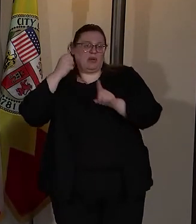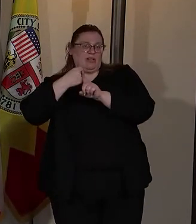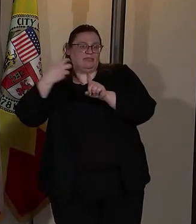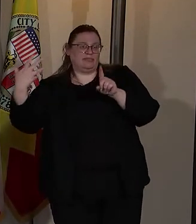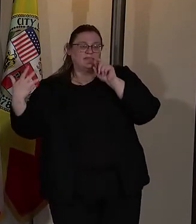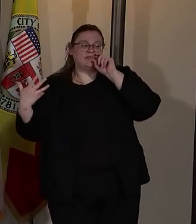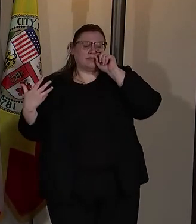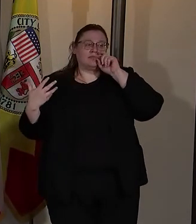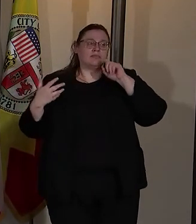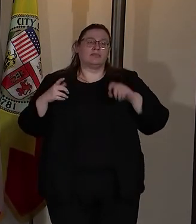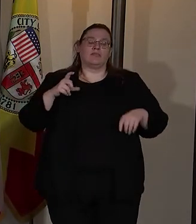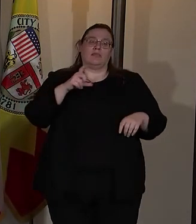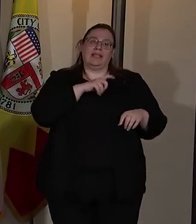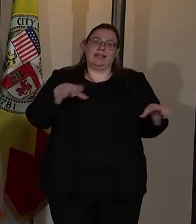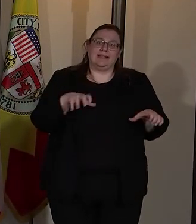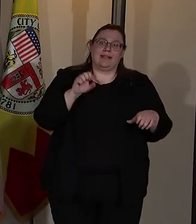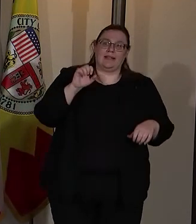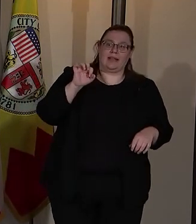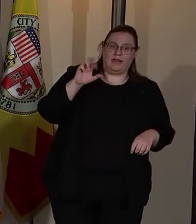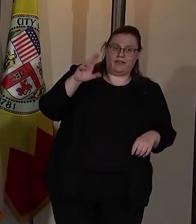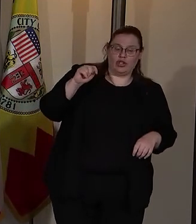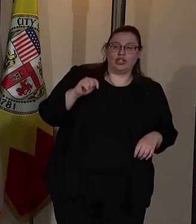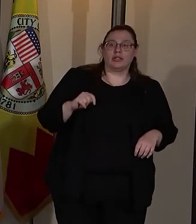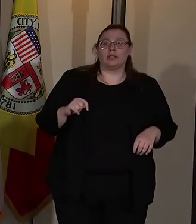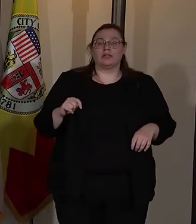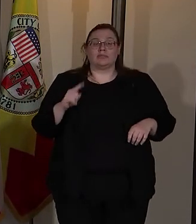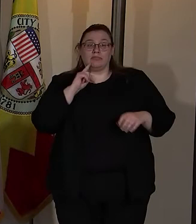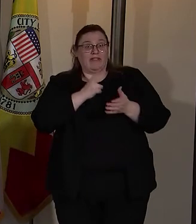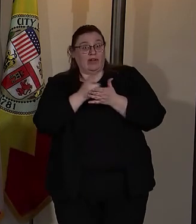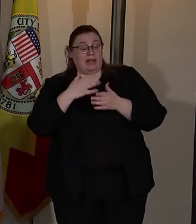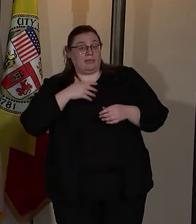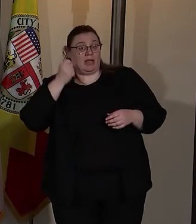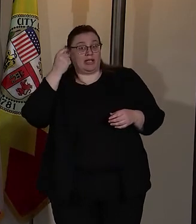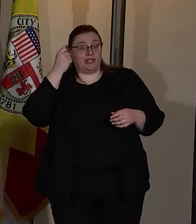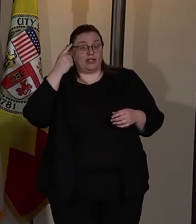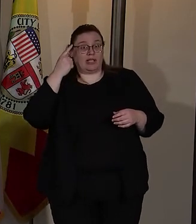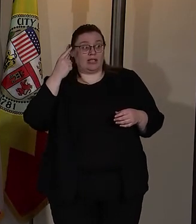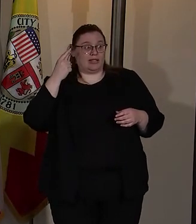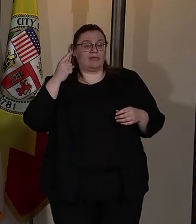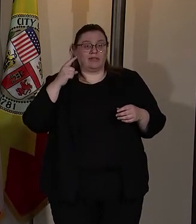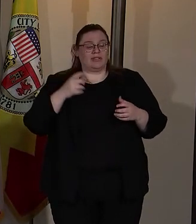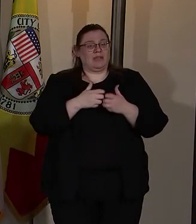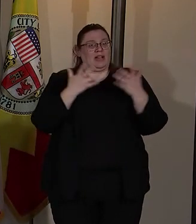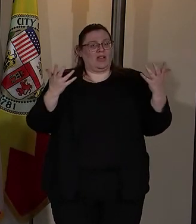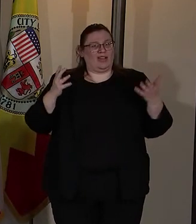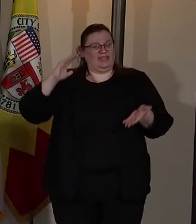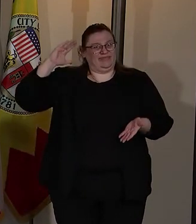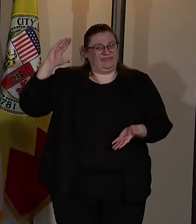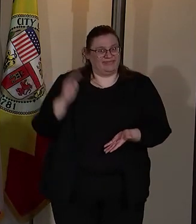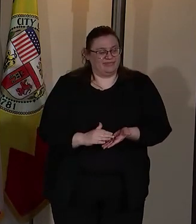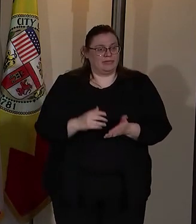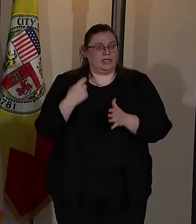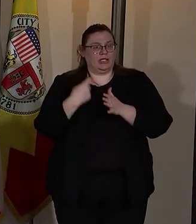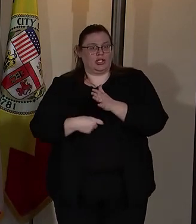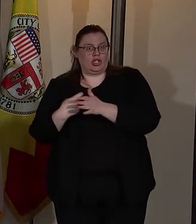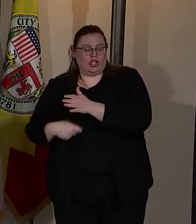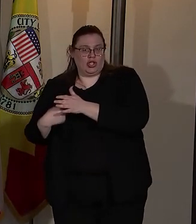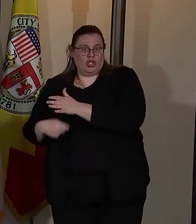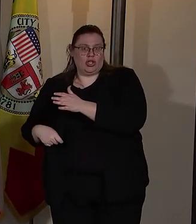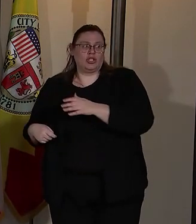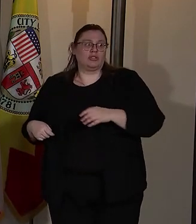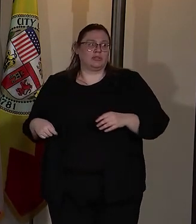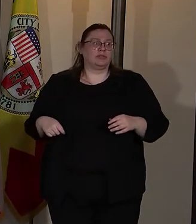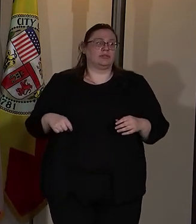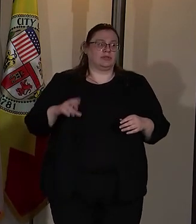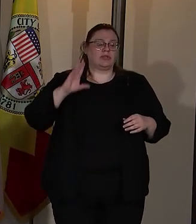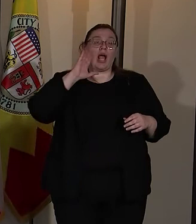policing efforts, but frankly, my understanding is that there's been substantial decreases in the cost. I know